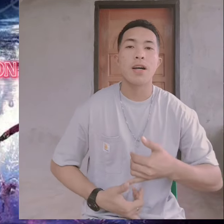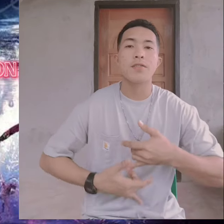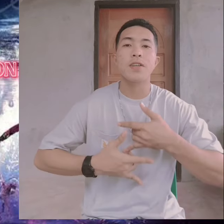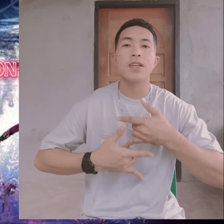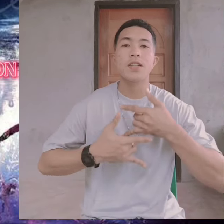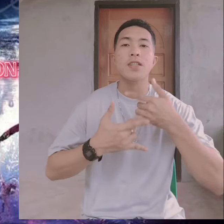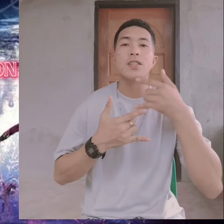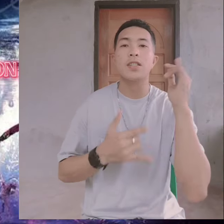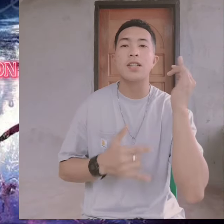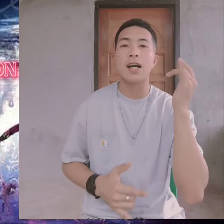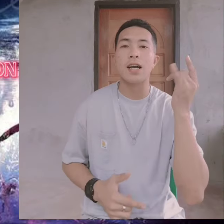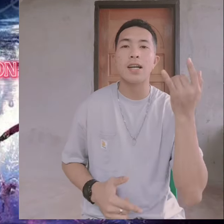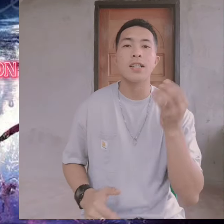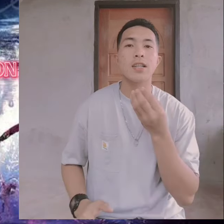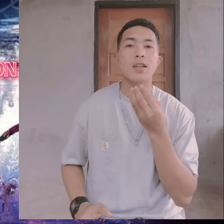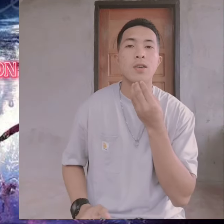feels like home